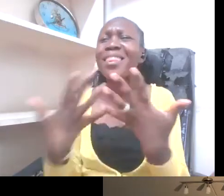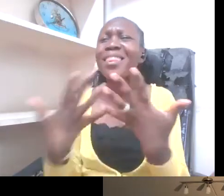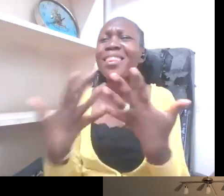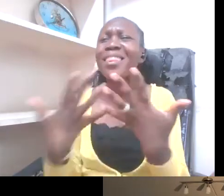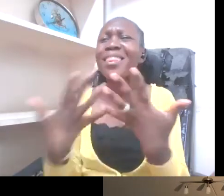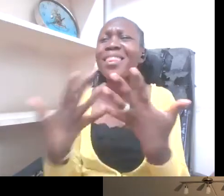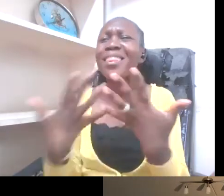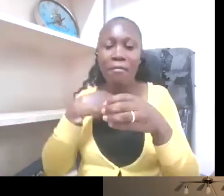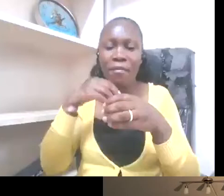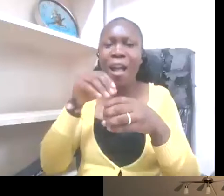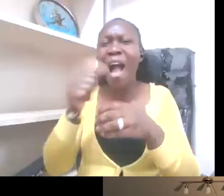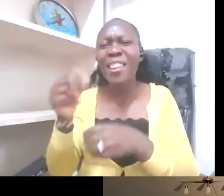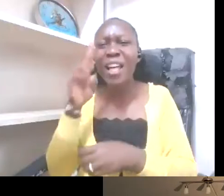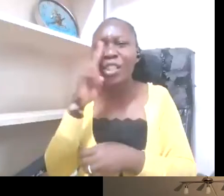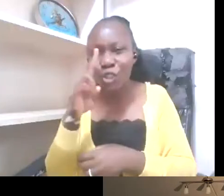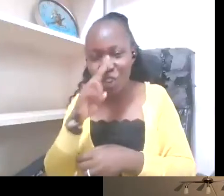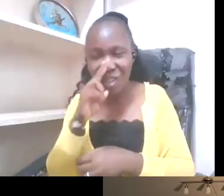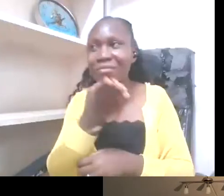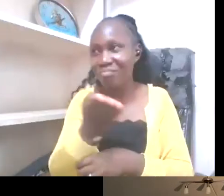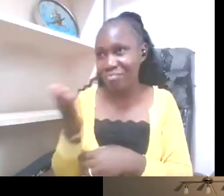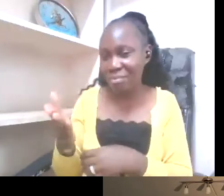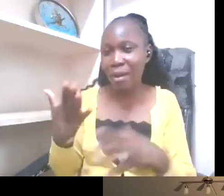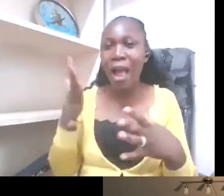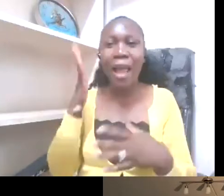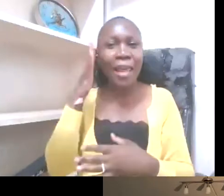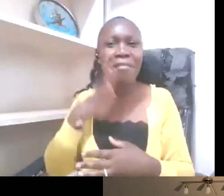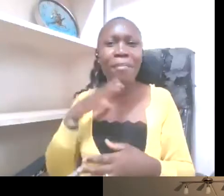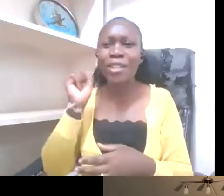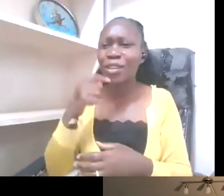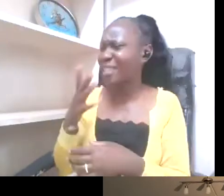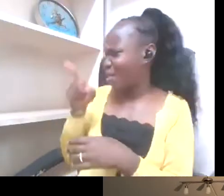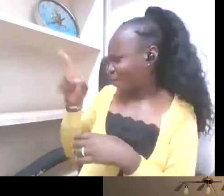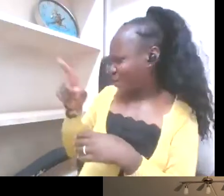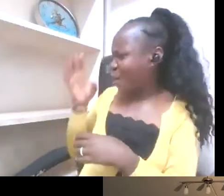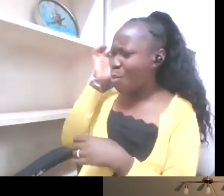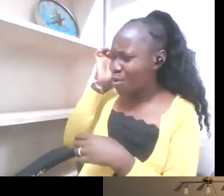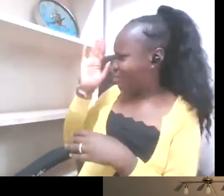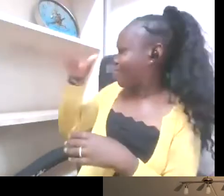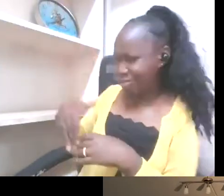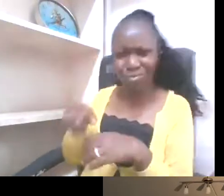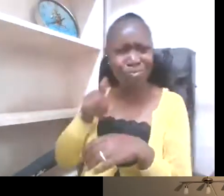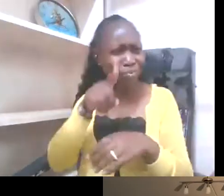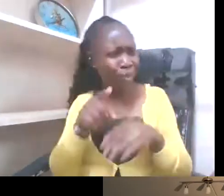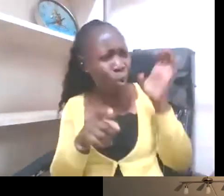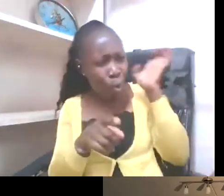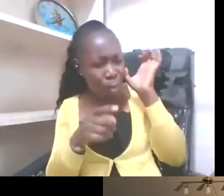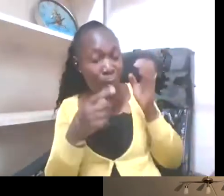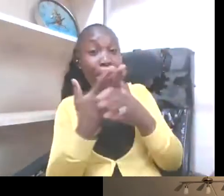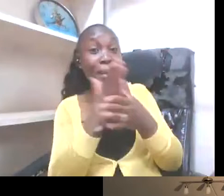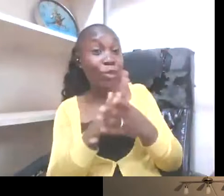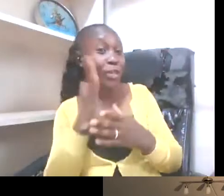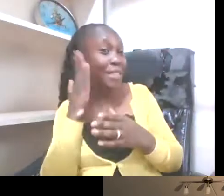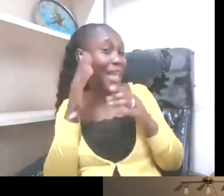a deaf person can call the other person bubu, which is a very peculiar phenomenon about, you know, being friendly and